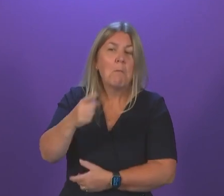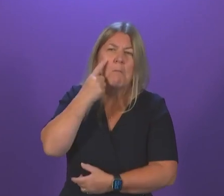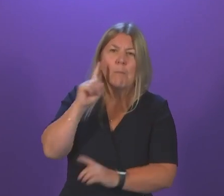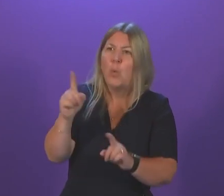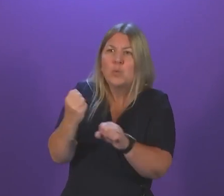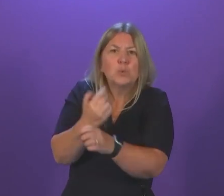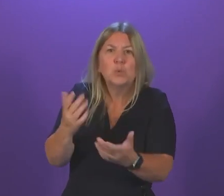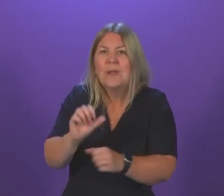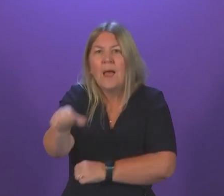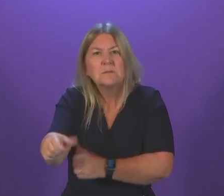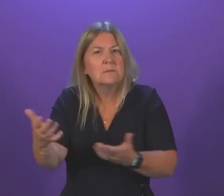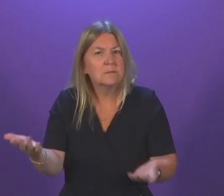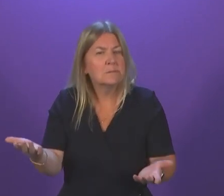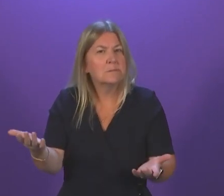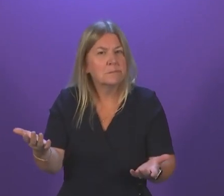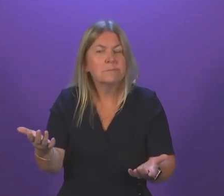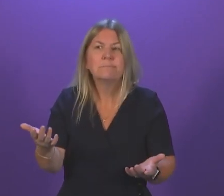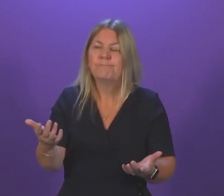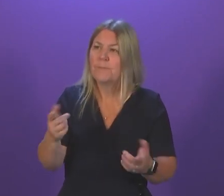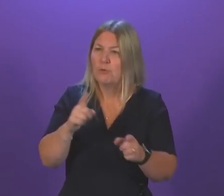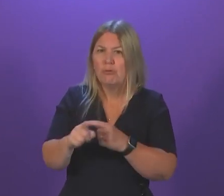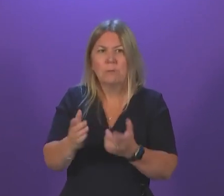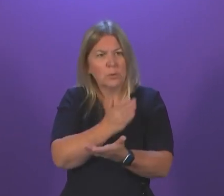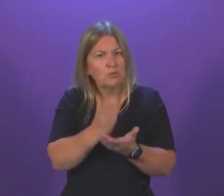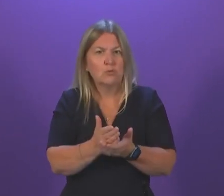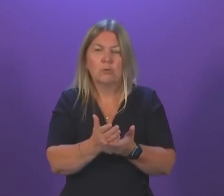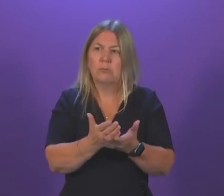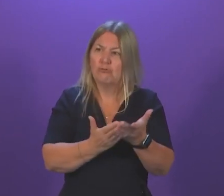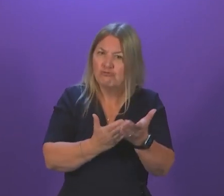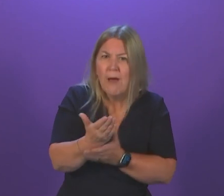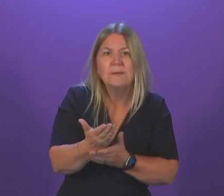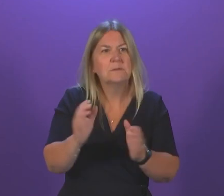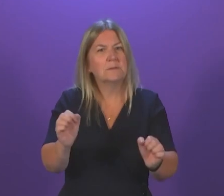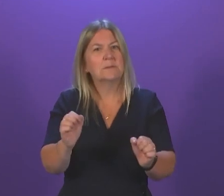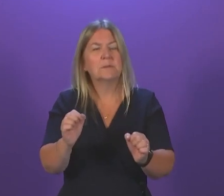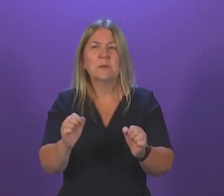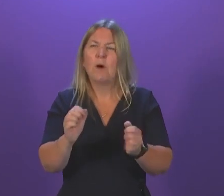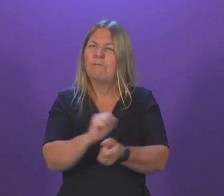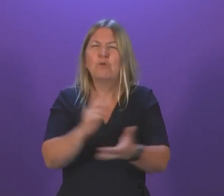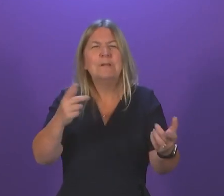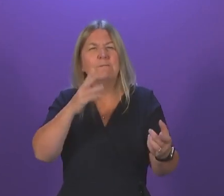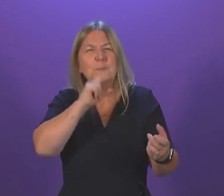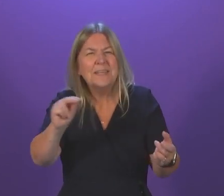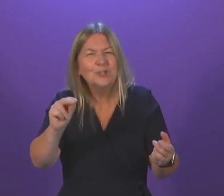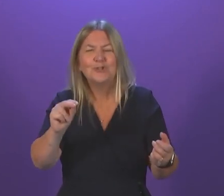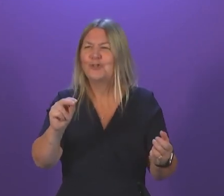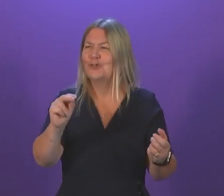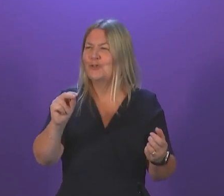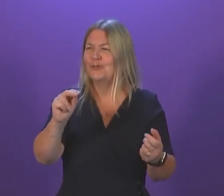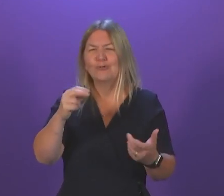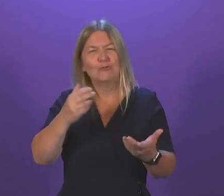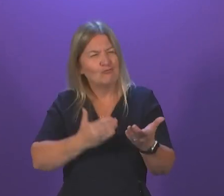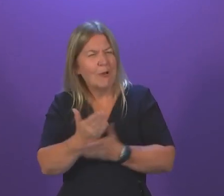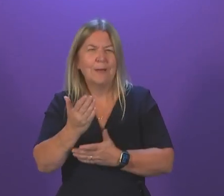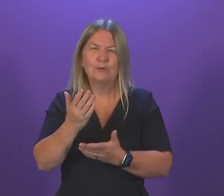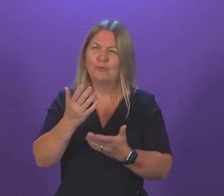taken to maintain the important balance of rights between peaceful procession, freedom of speech, but also the ability of people